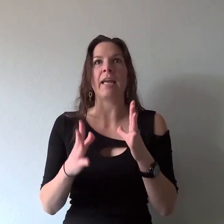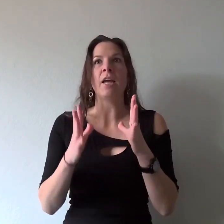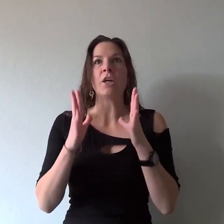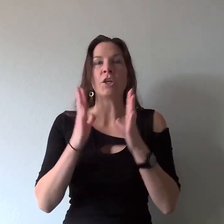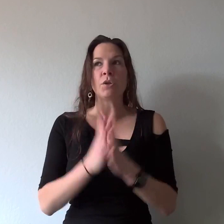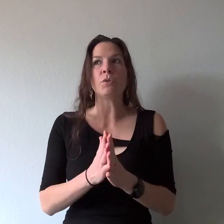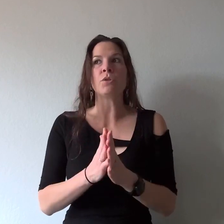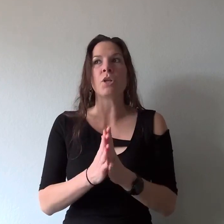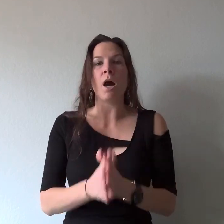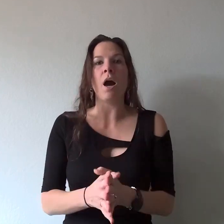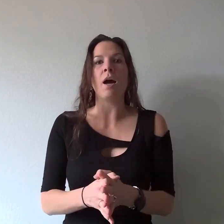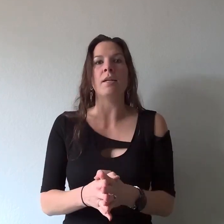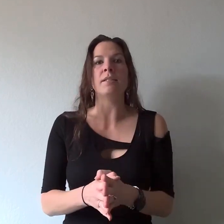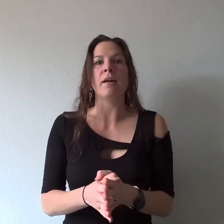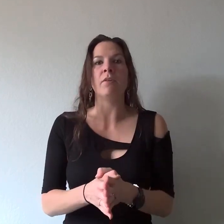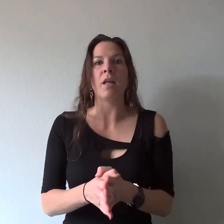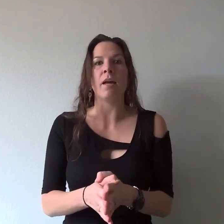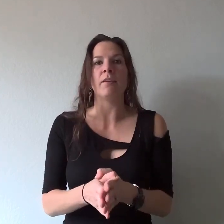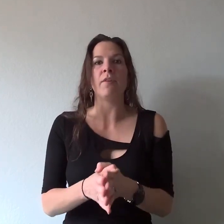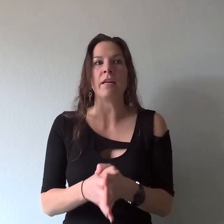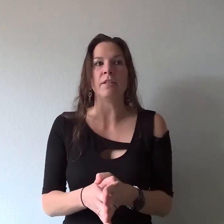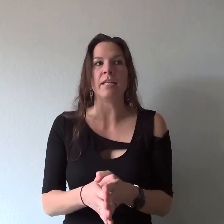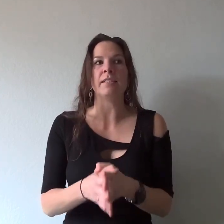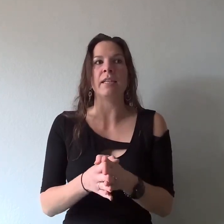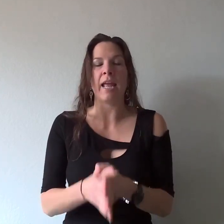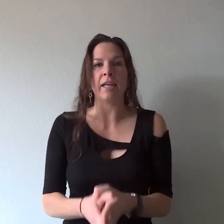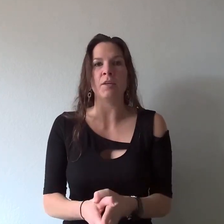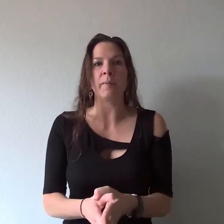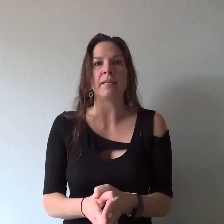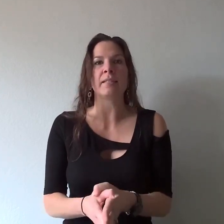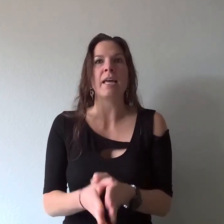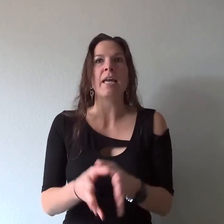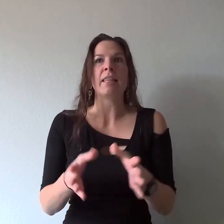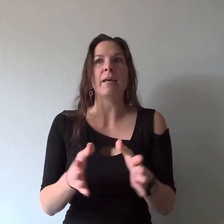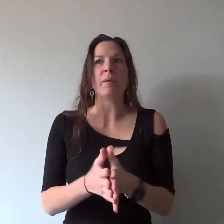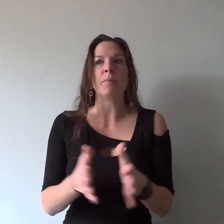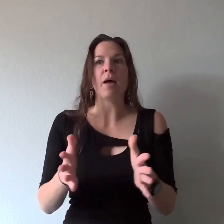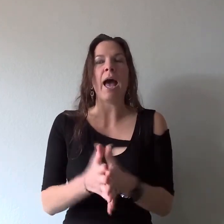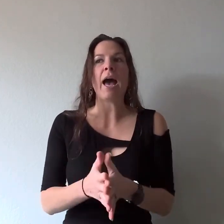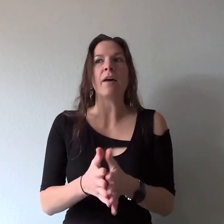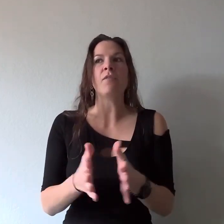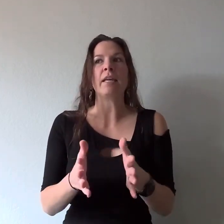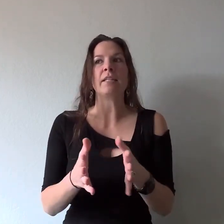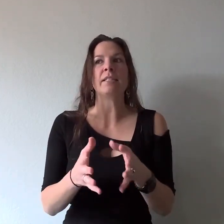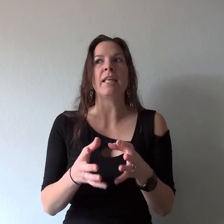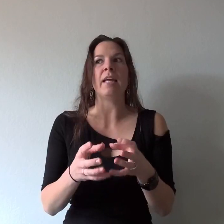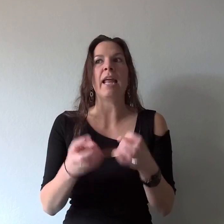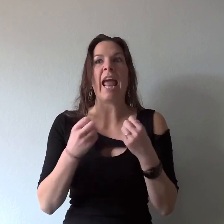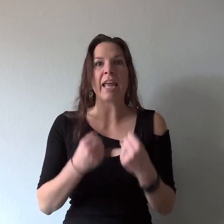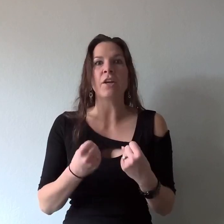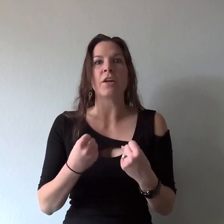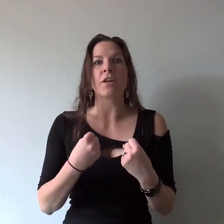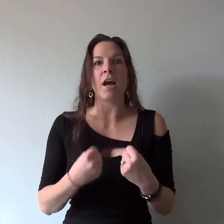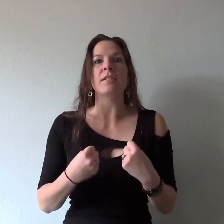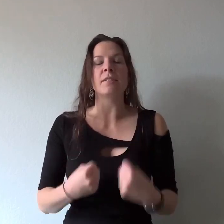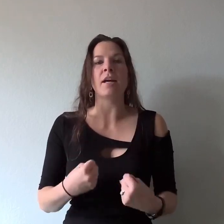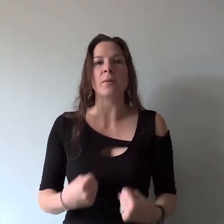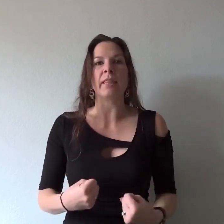huge cause of a lot of illness and ailments that people have is that anger got stuck within